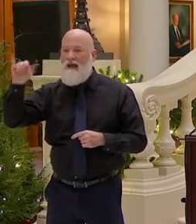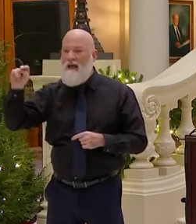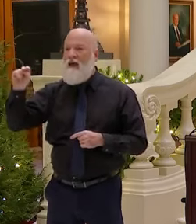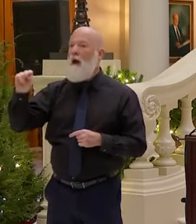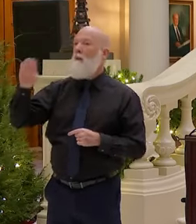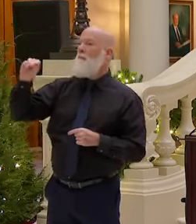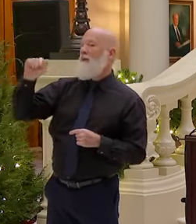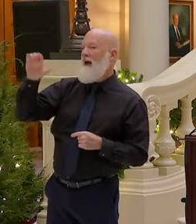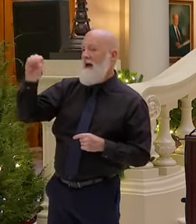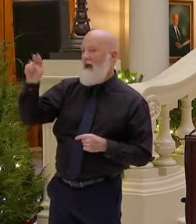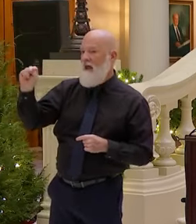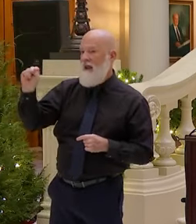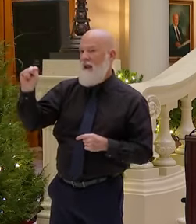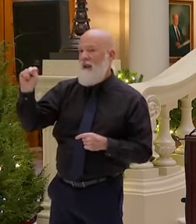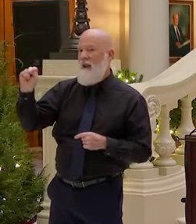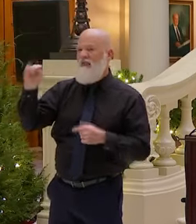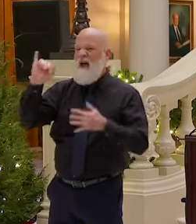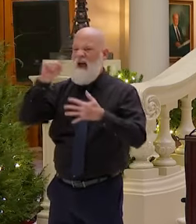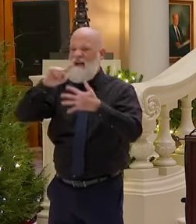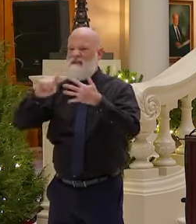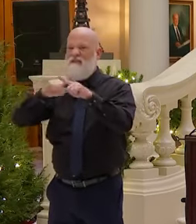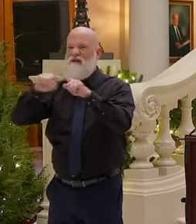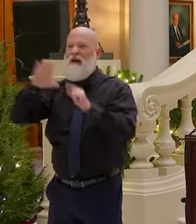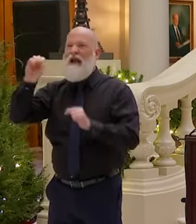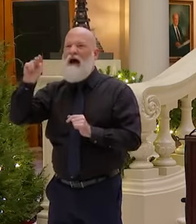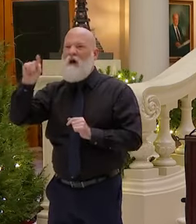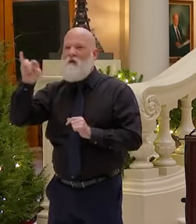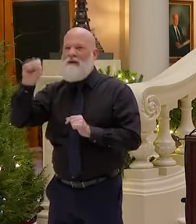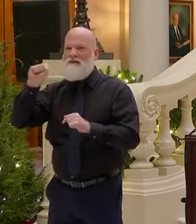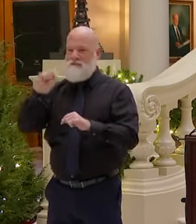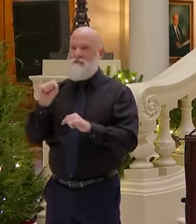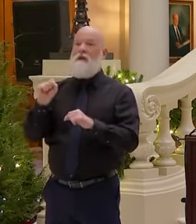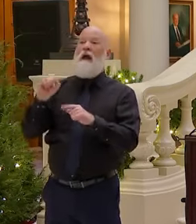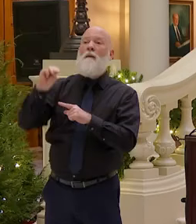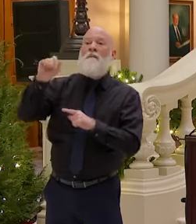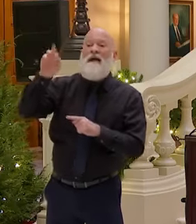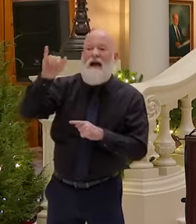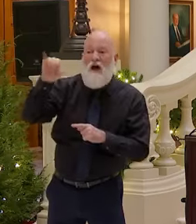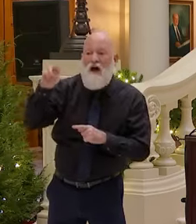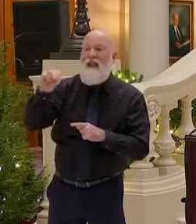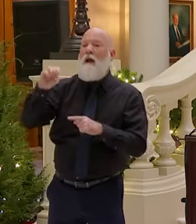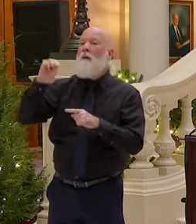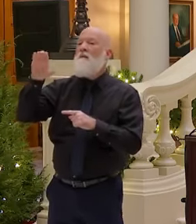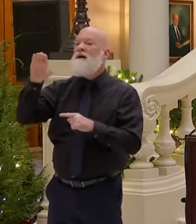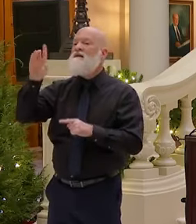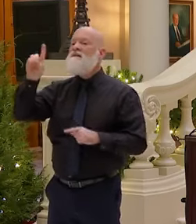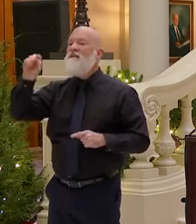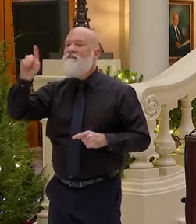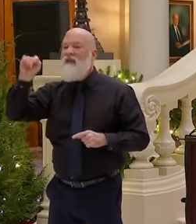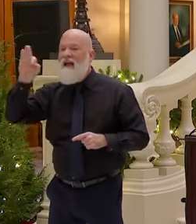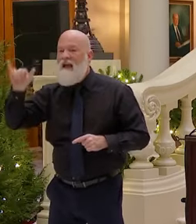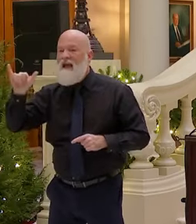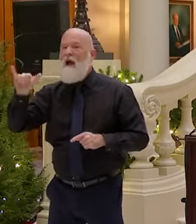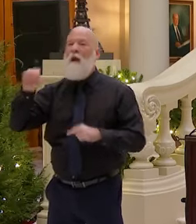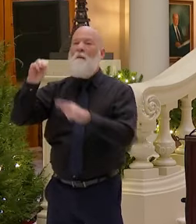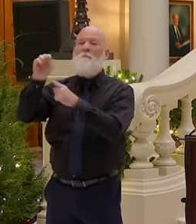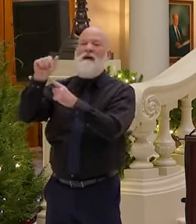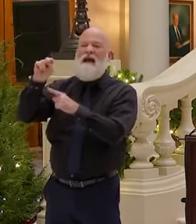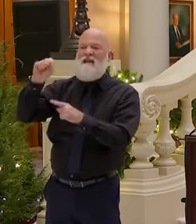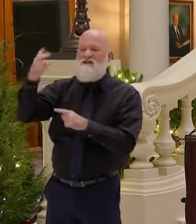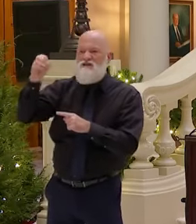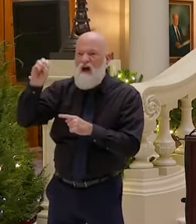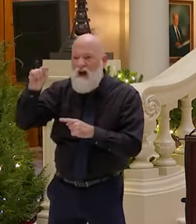Madison, Marion, McDuffie, McIntosh, Merriweather, Miller,